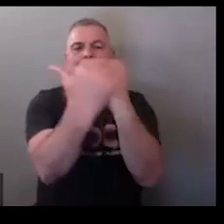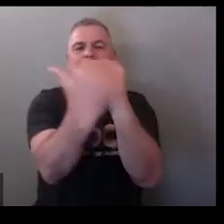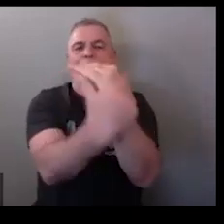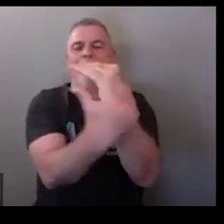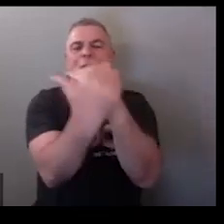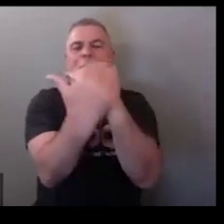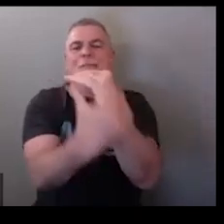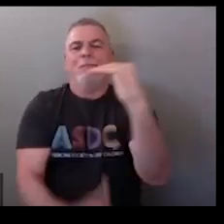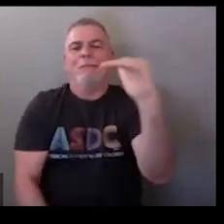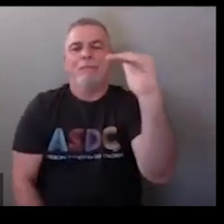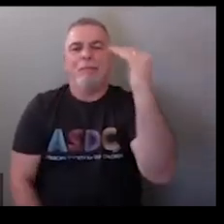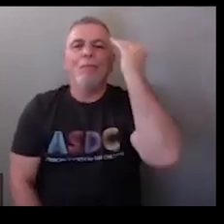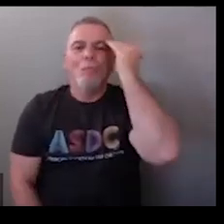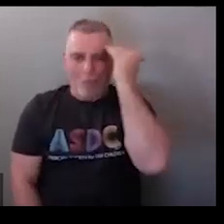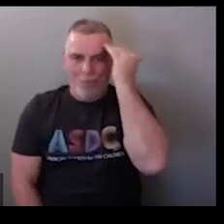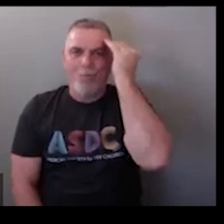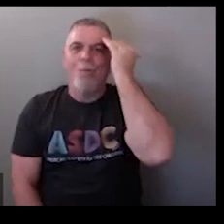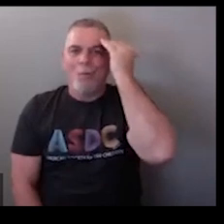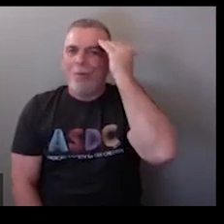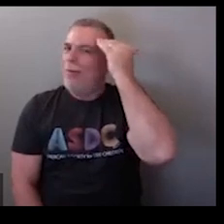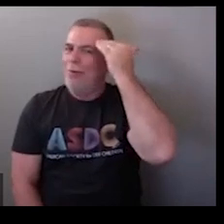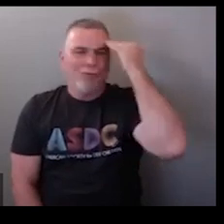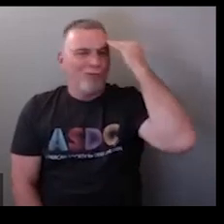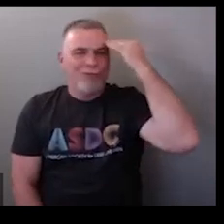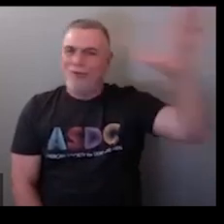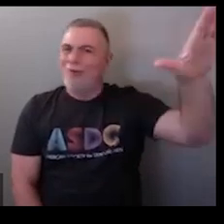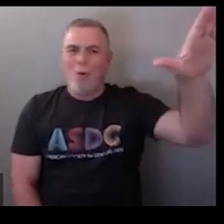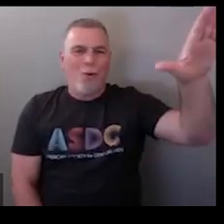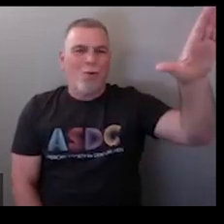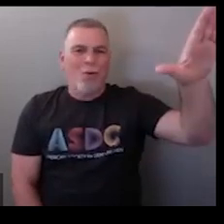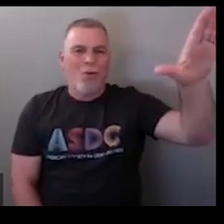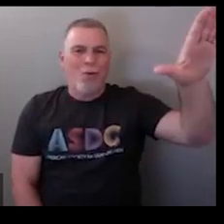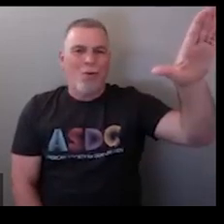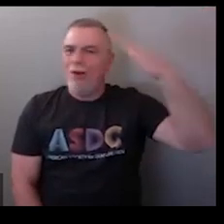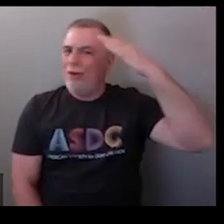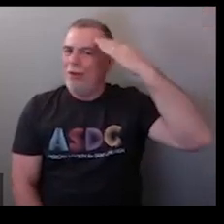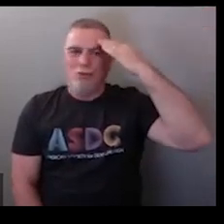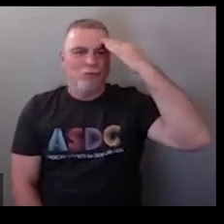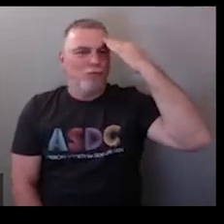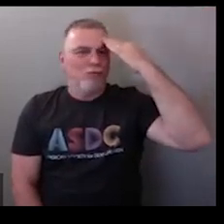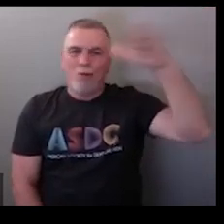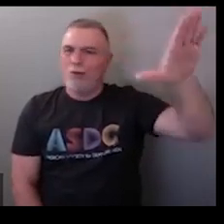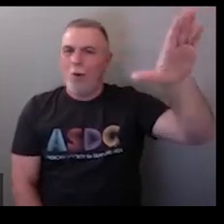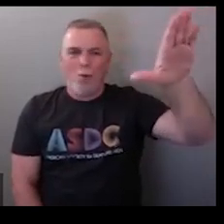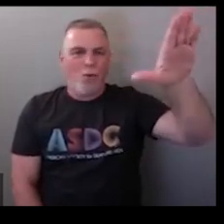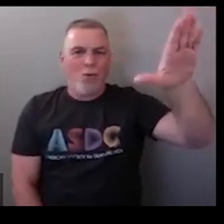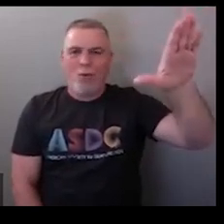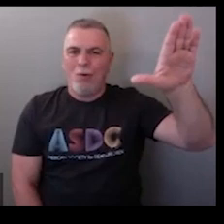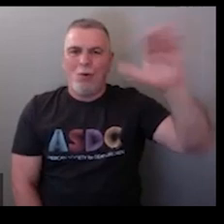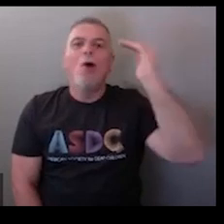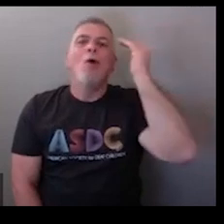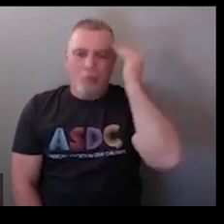flat hand bent and then with shaking your head in the affirmative versus don't know shake your head in the negative